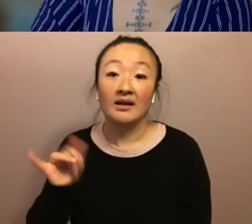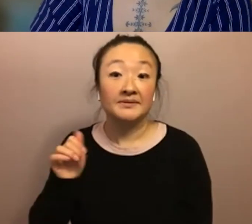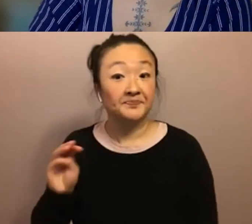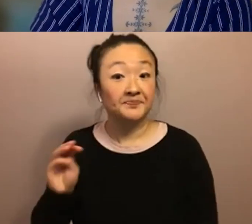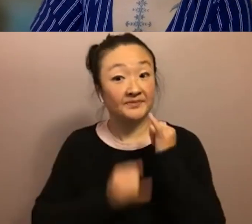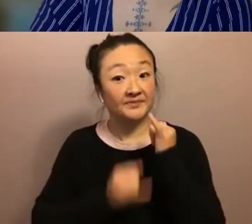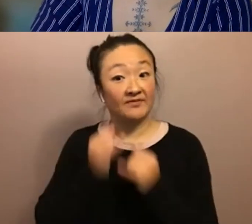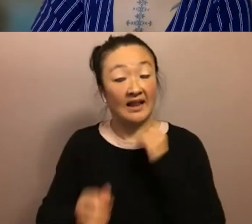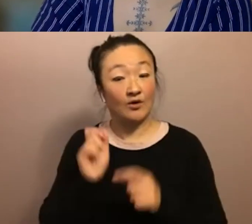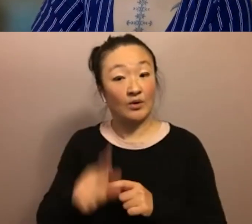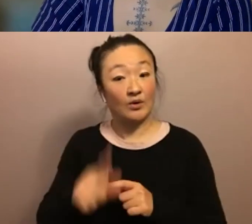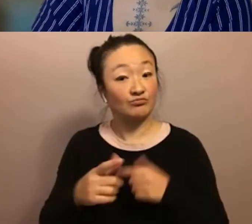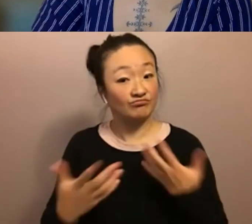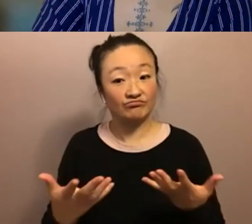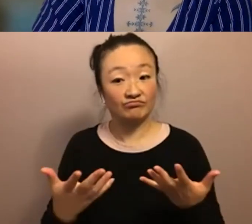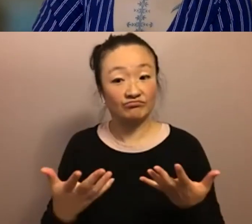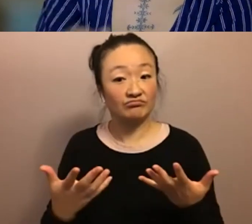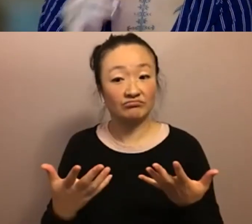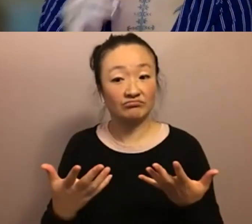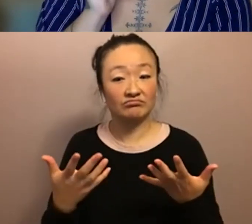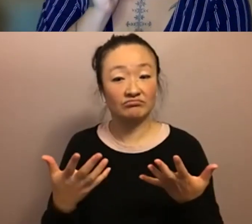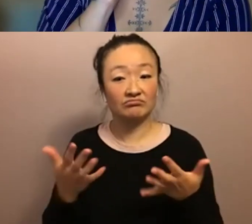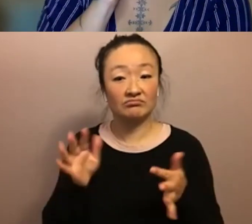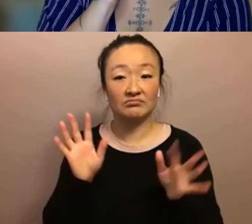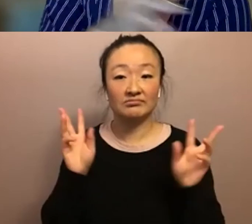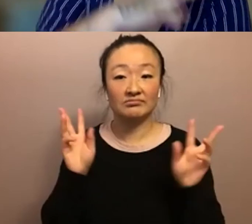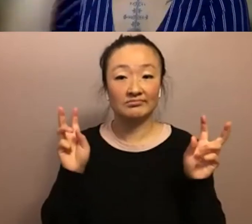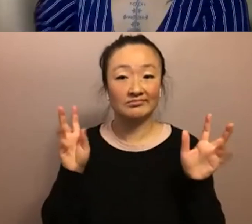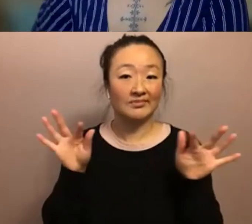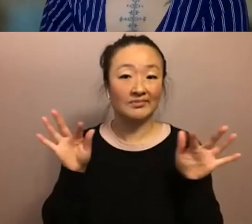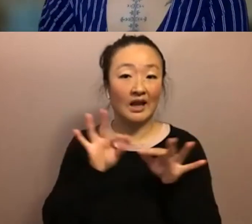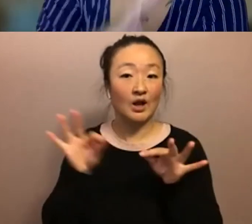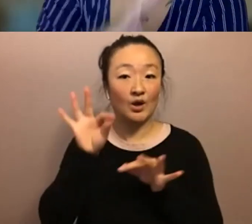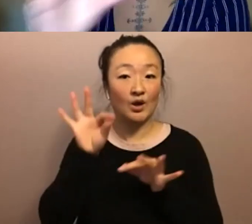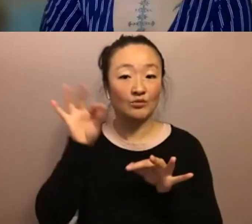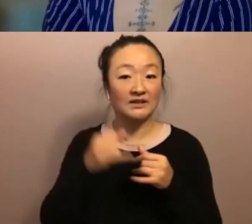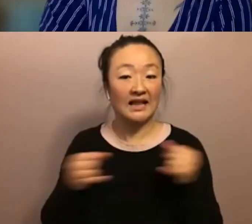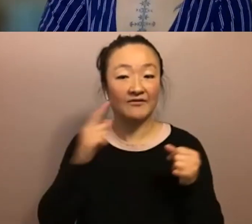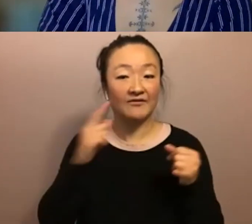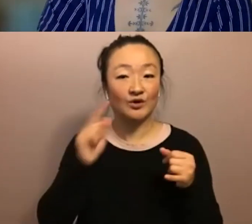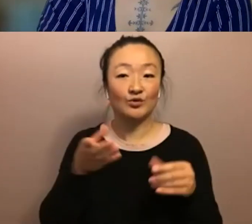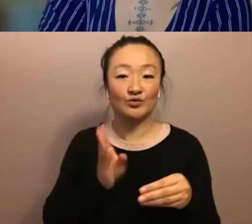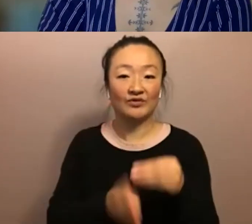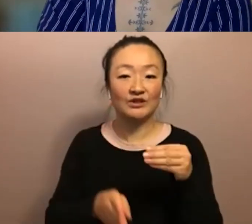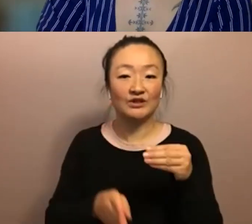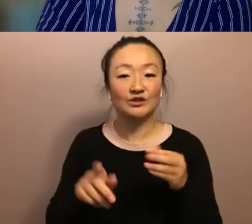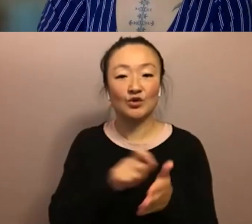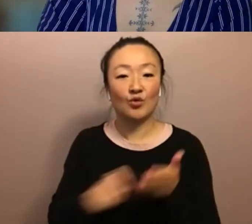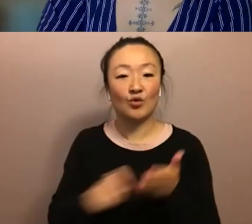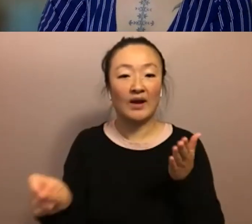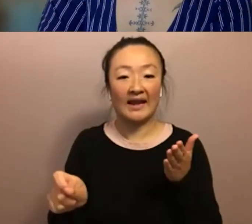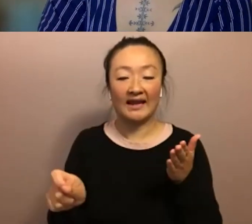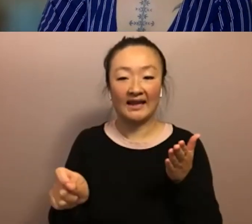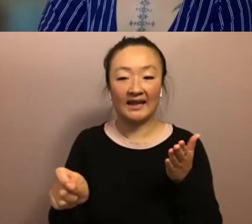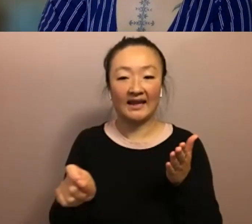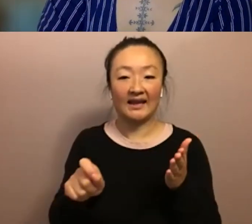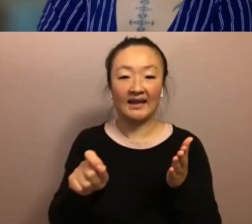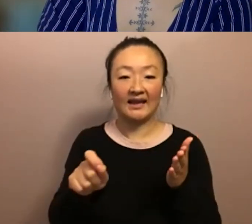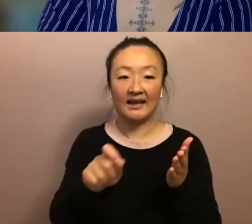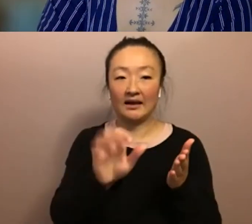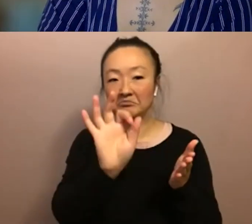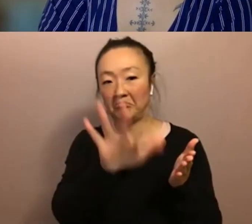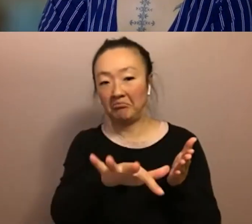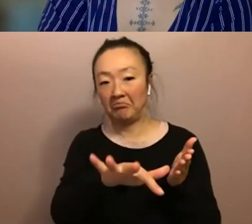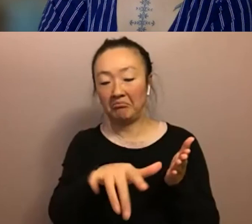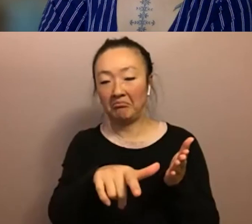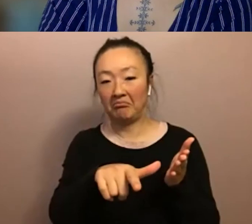is actually just a ghost line for you to finish like a writing prompt on the spot and so i'm